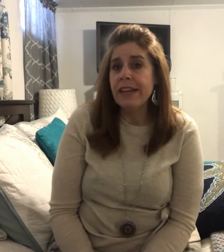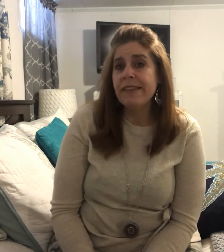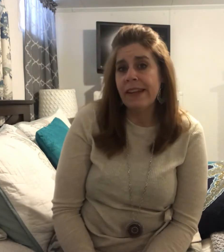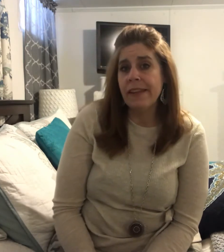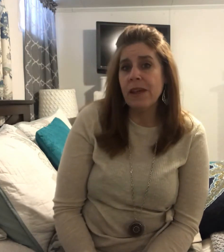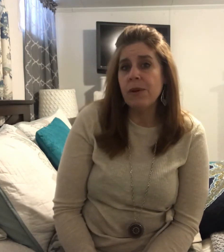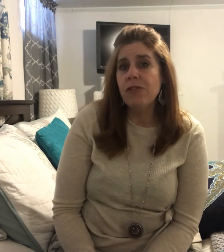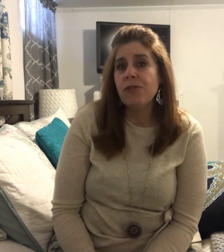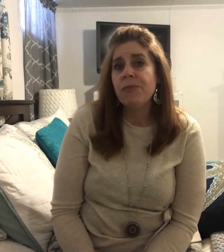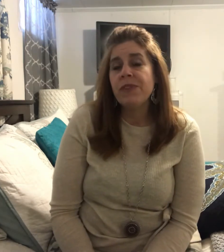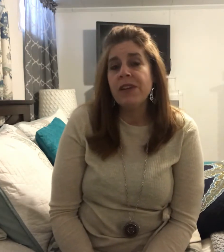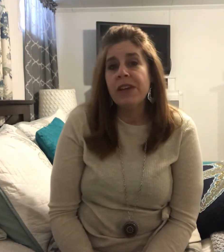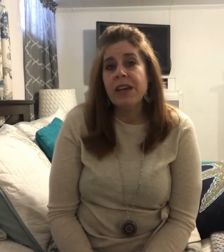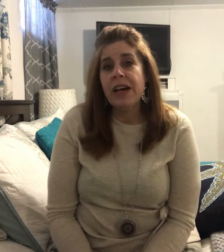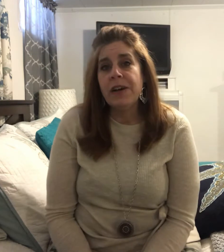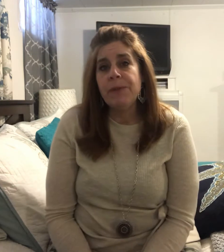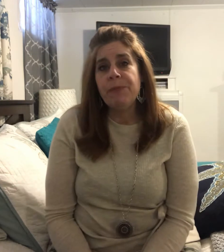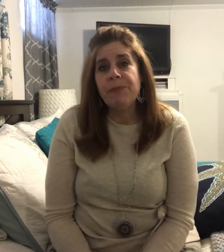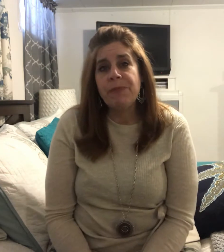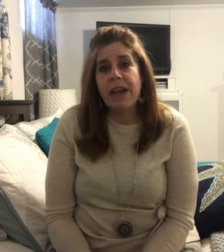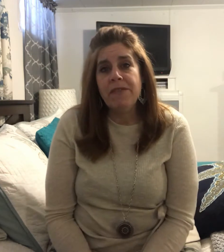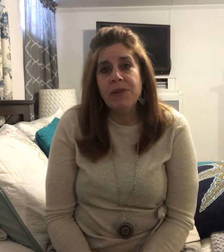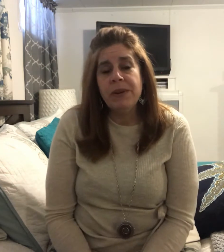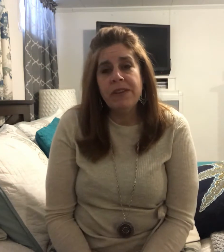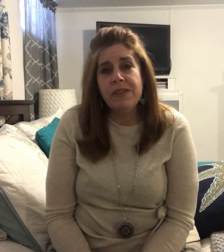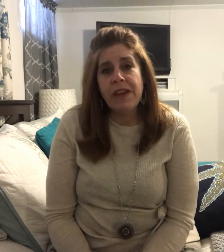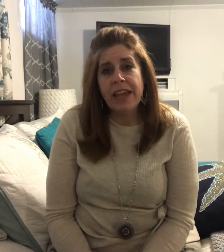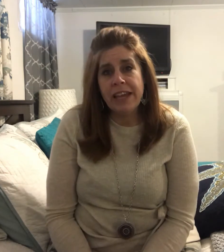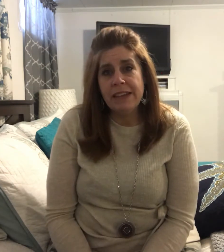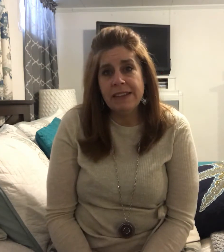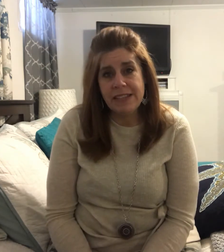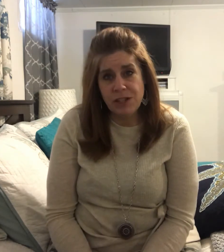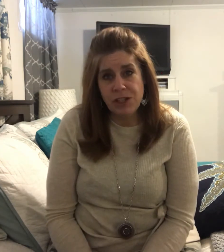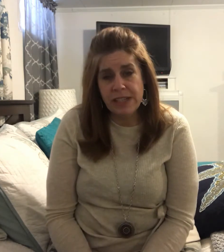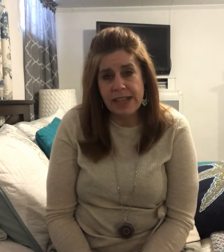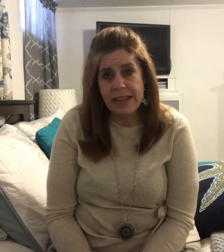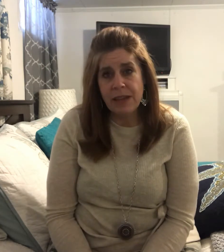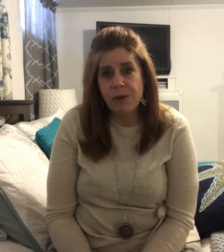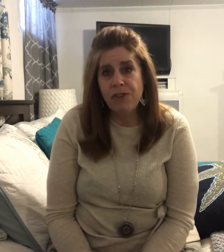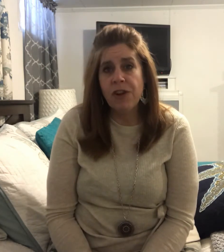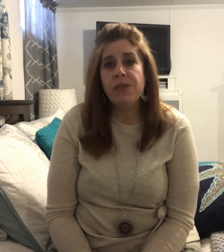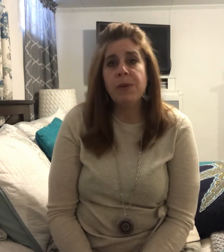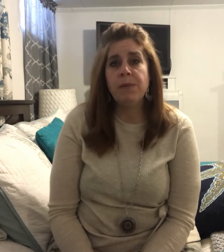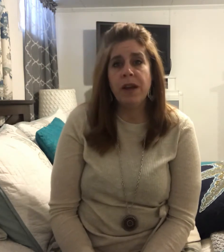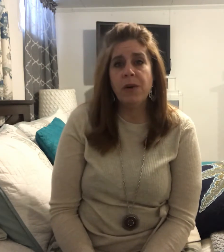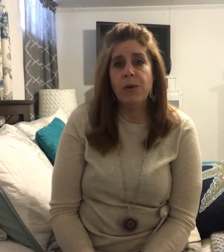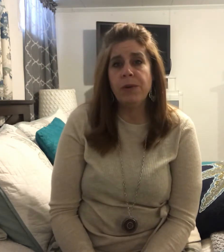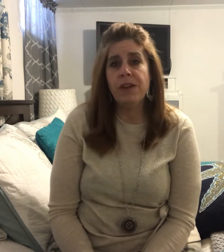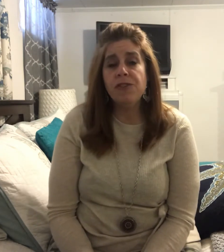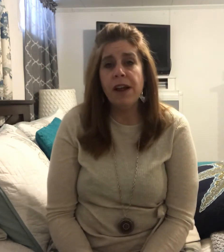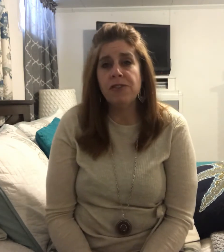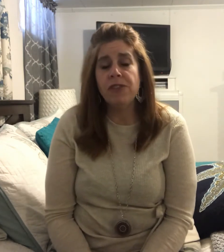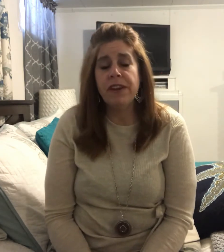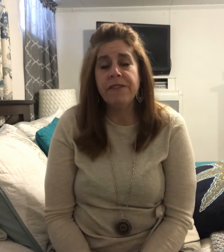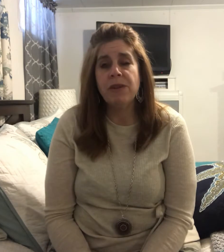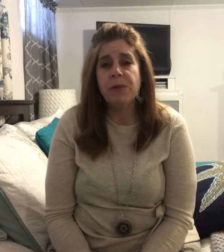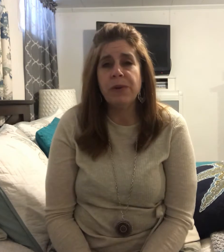sign language. I've noticed in teaching sign language and also in my own interaction in the deaf community